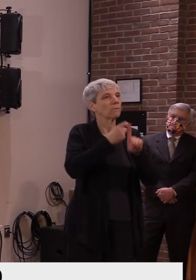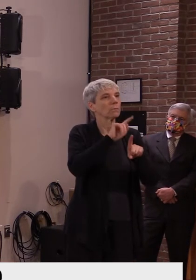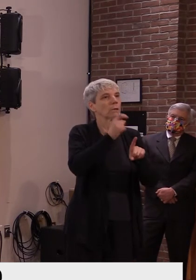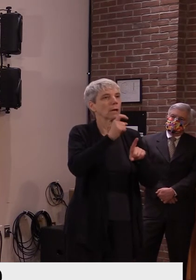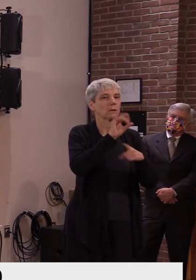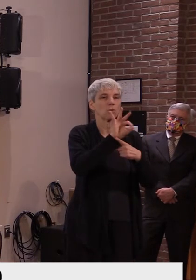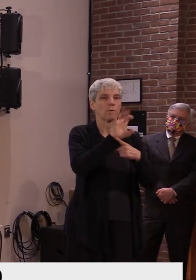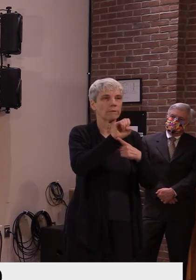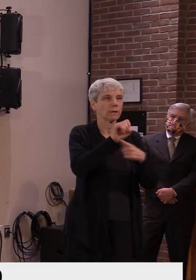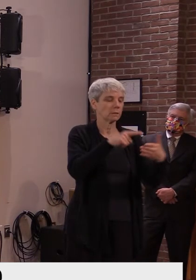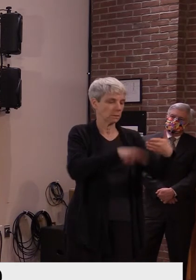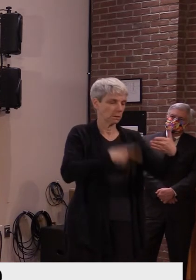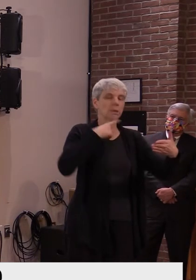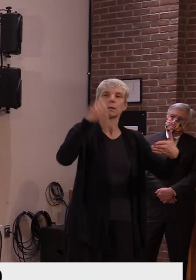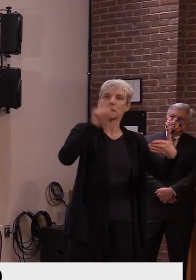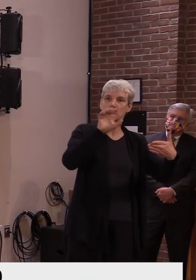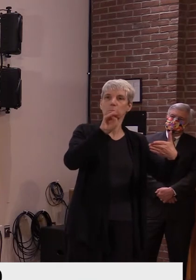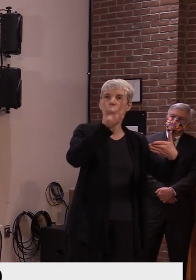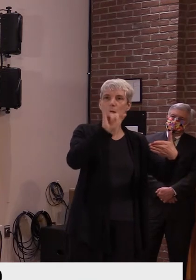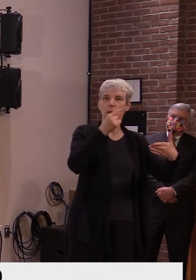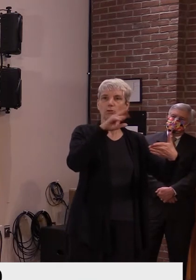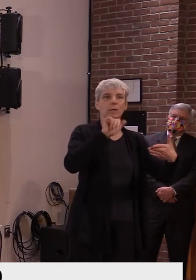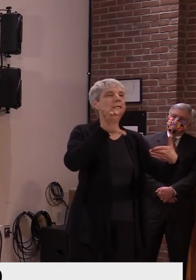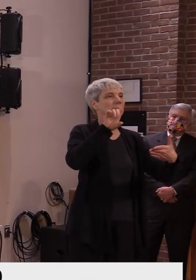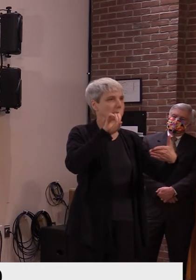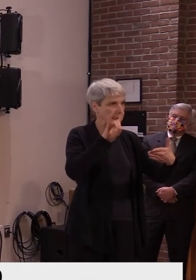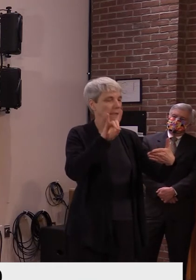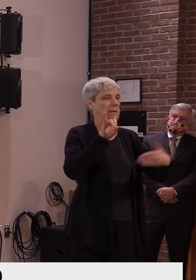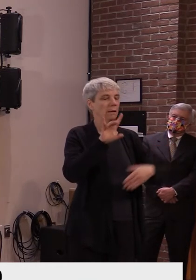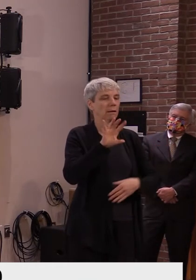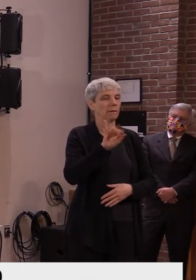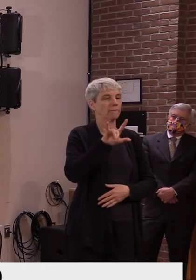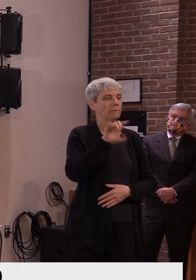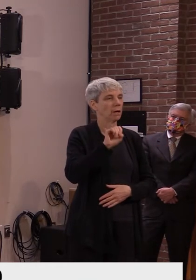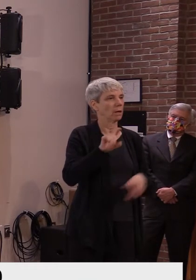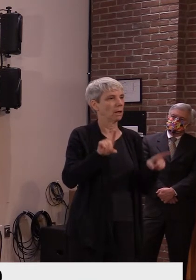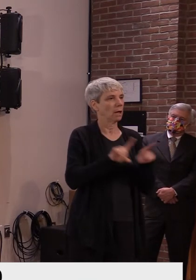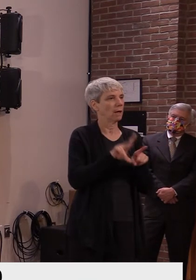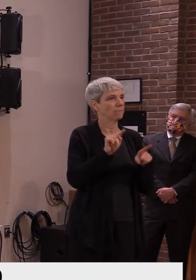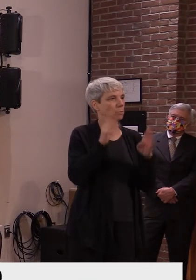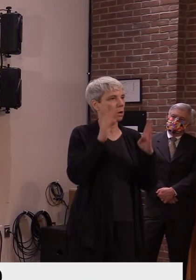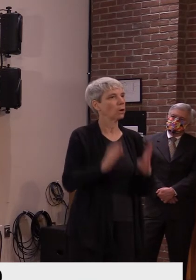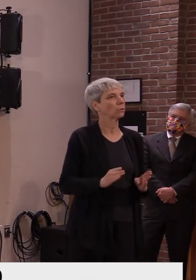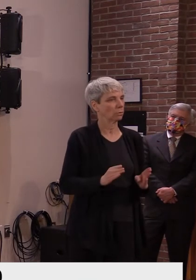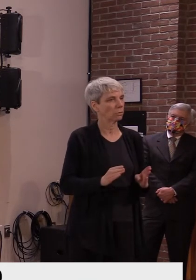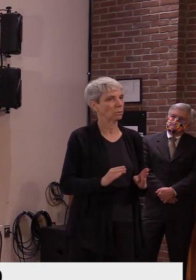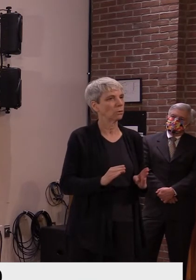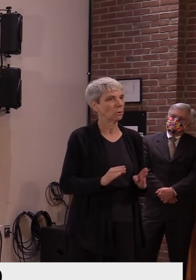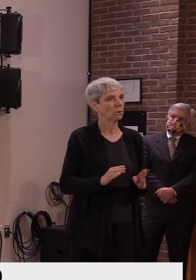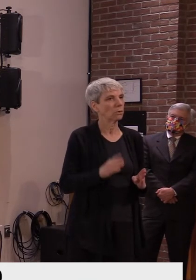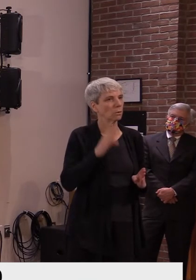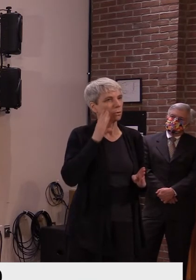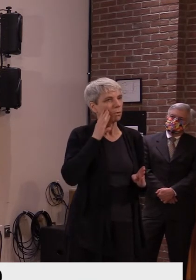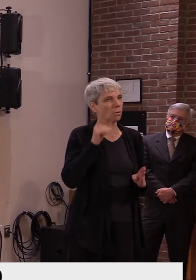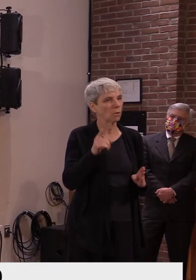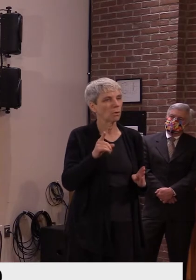at, at the time he didn't file it within, you know, for, she didn't file her